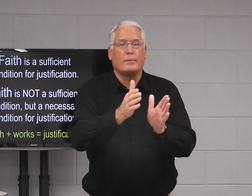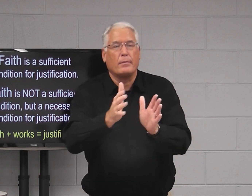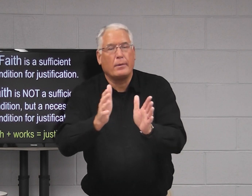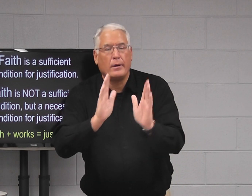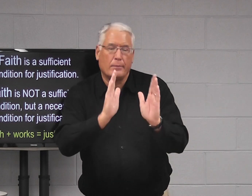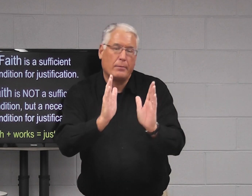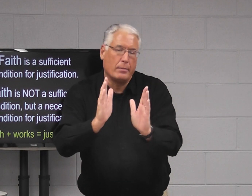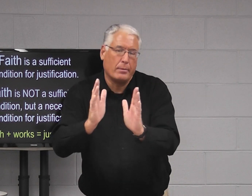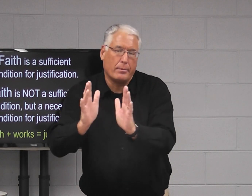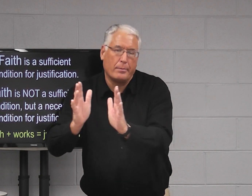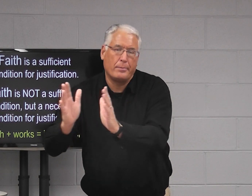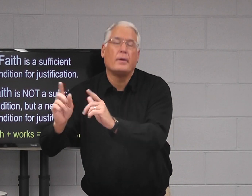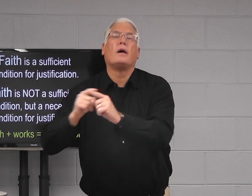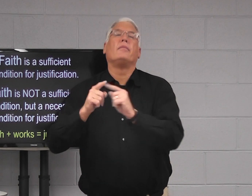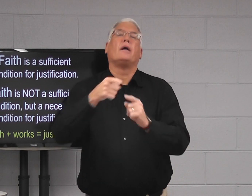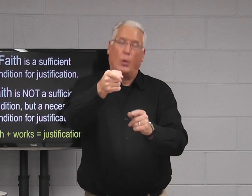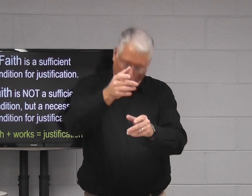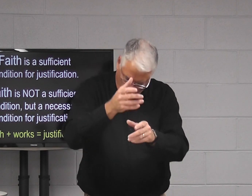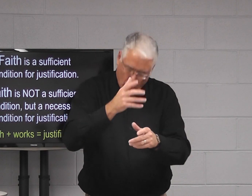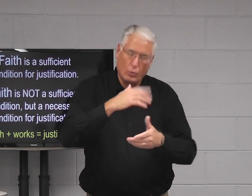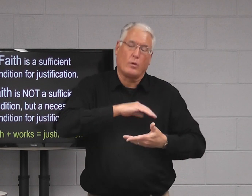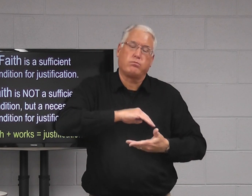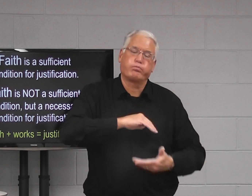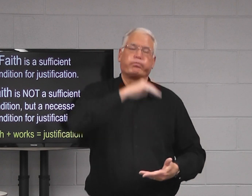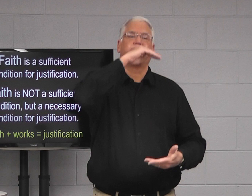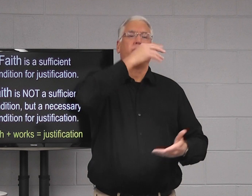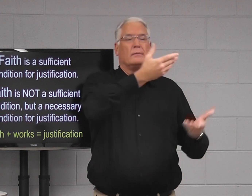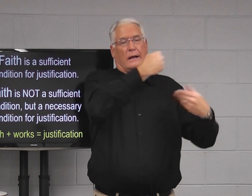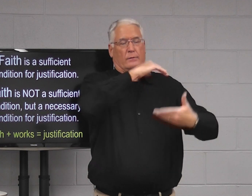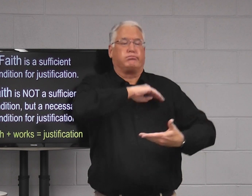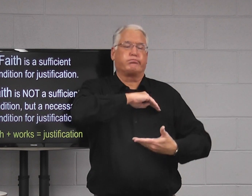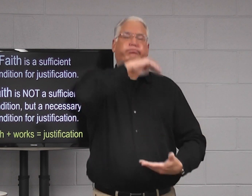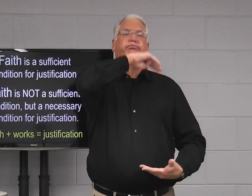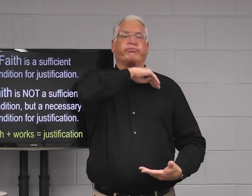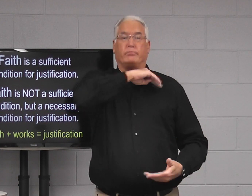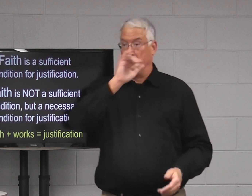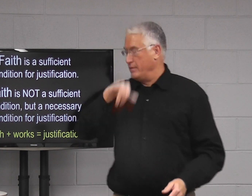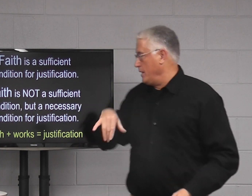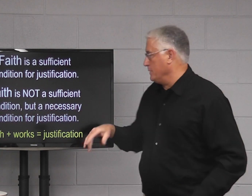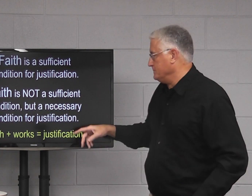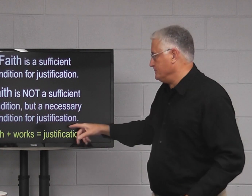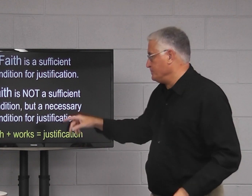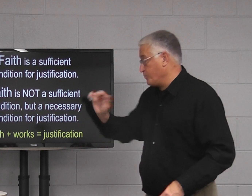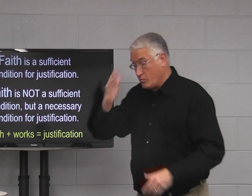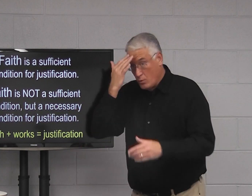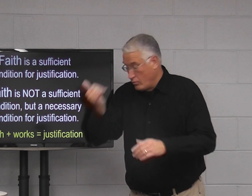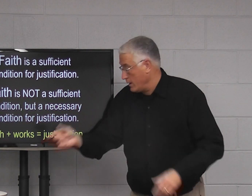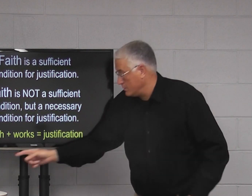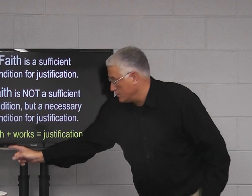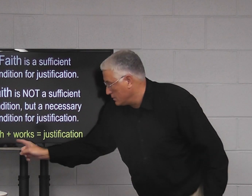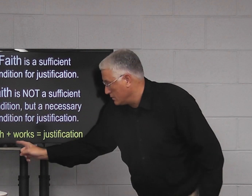tradition, such as like the Lord's Supper and then different things, steps that you have to do, and then you earn your justification back.